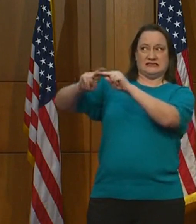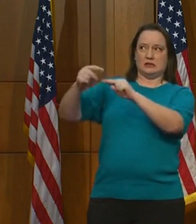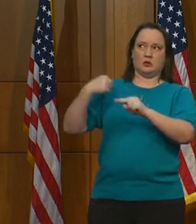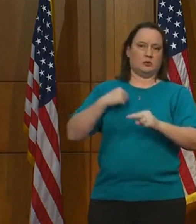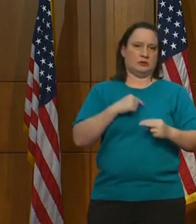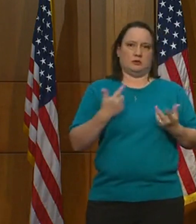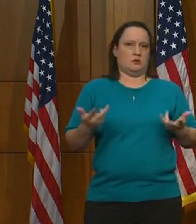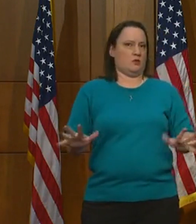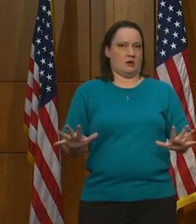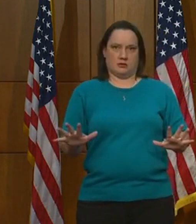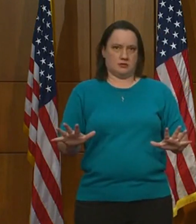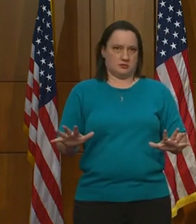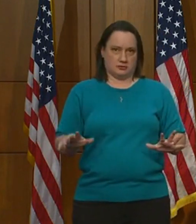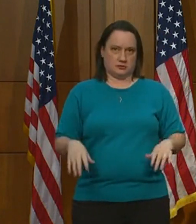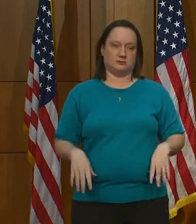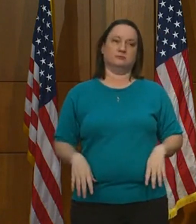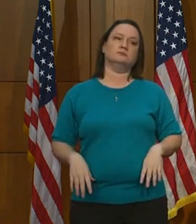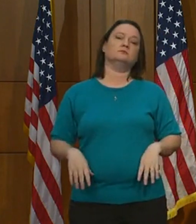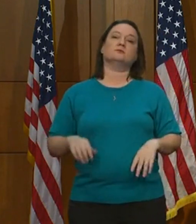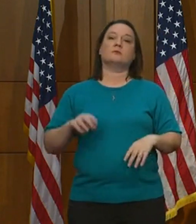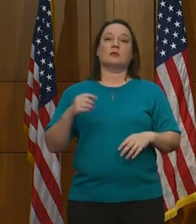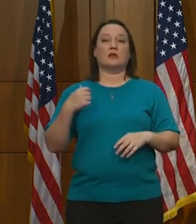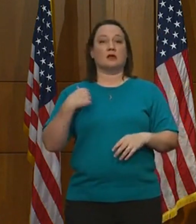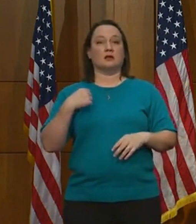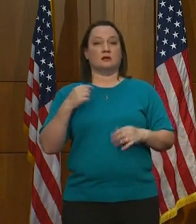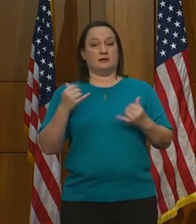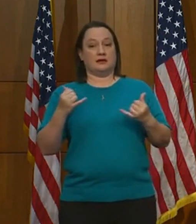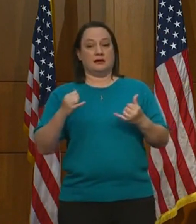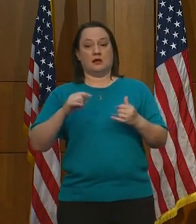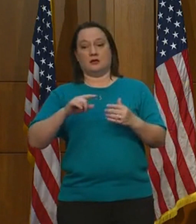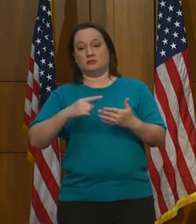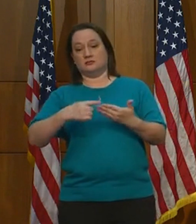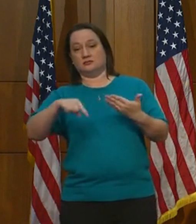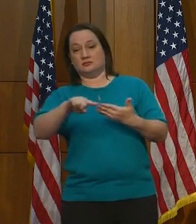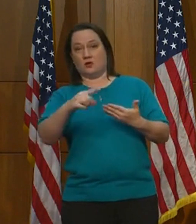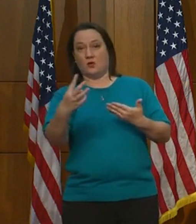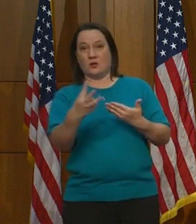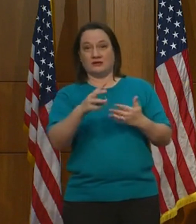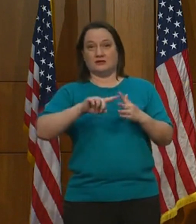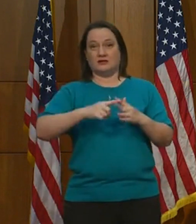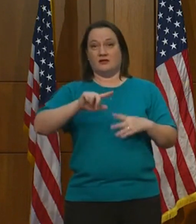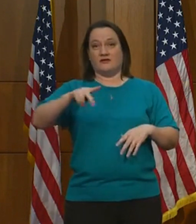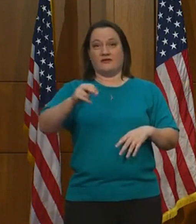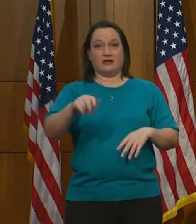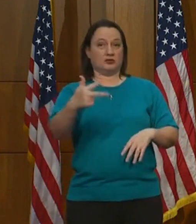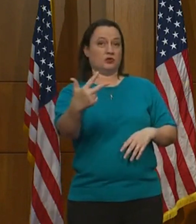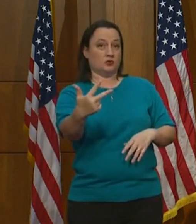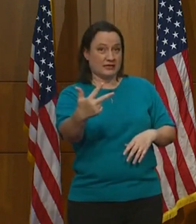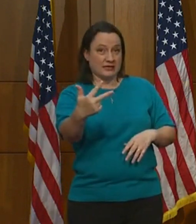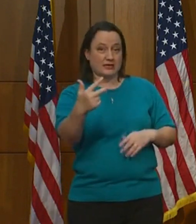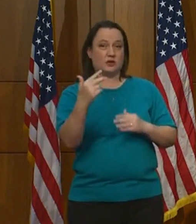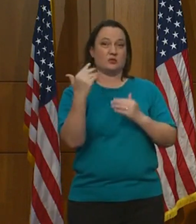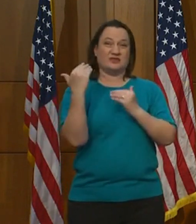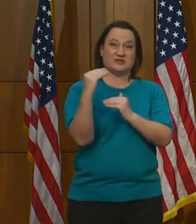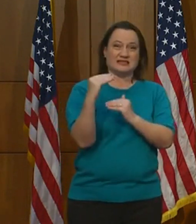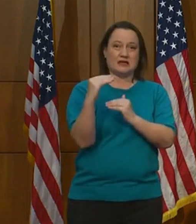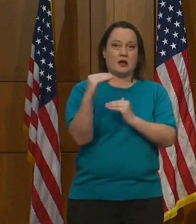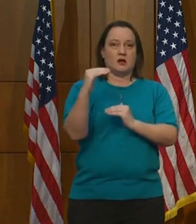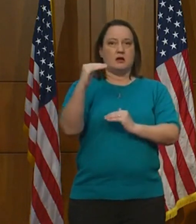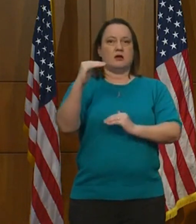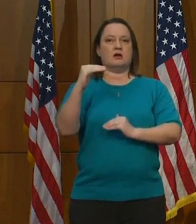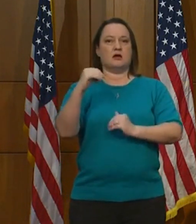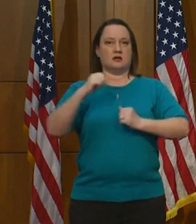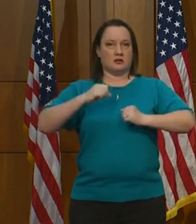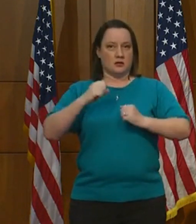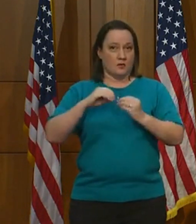states. Especially as we ease restrictions next Wednesday in phase three, it is vital that everyone